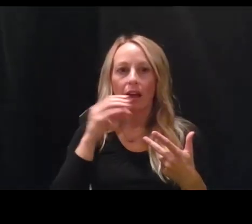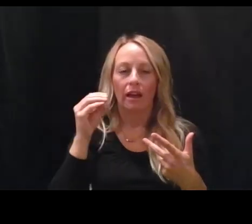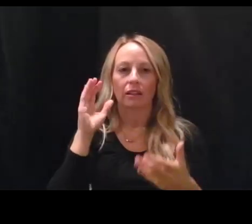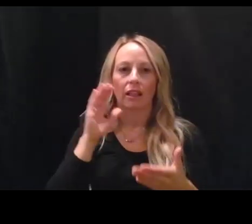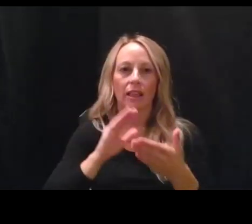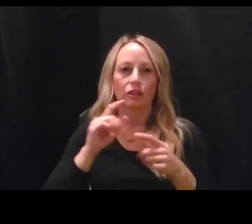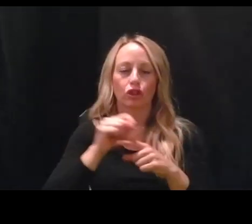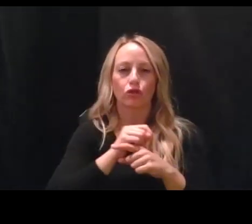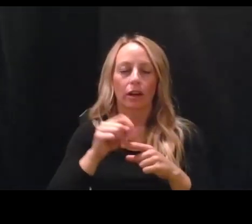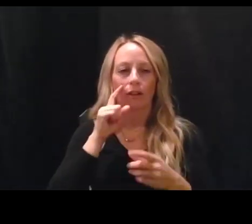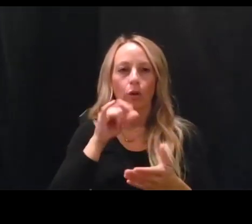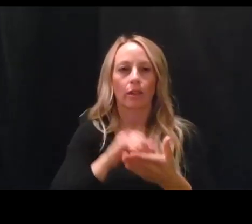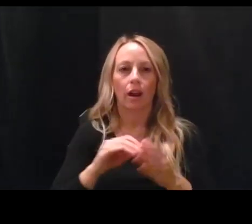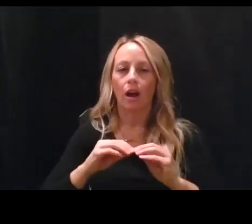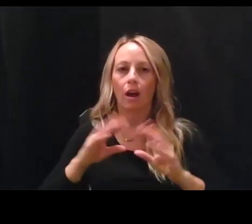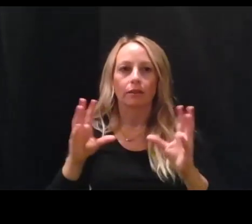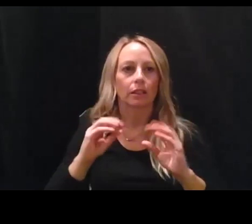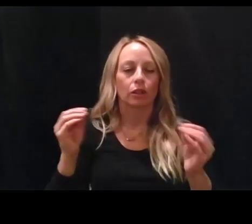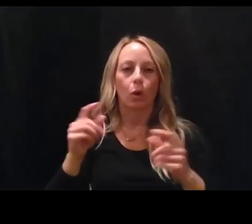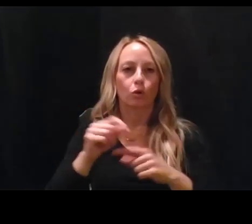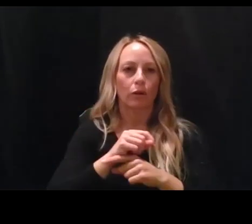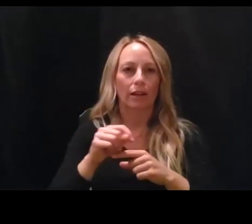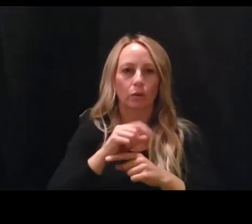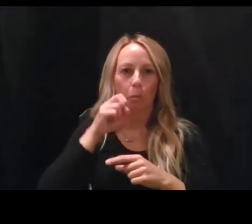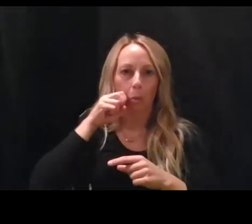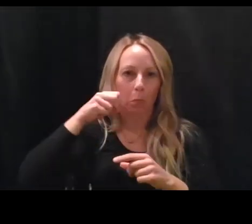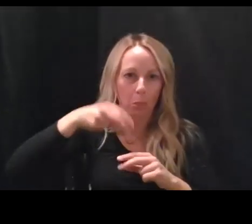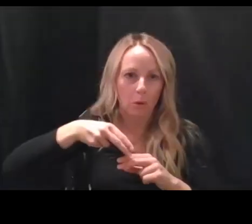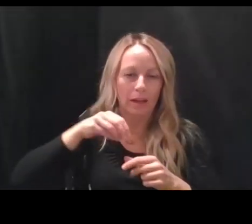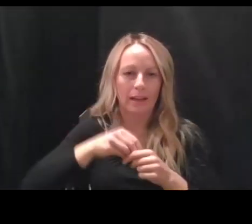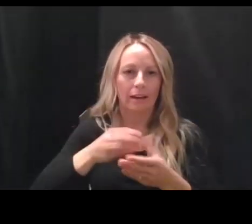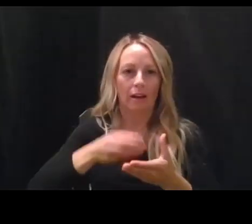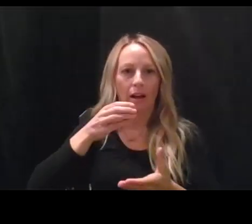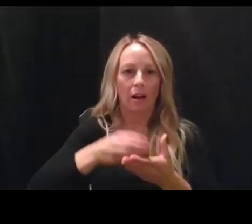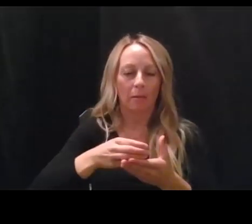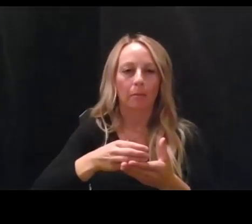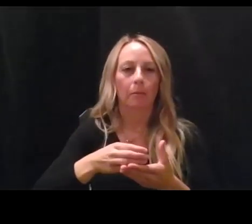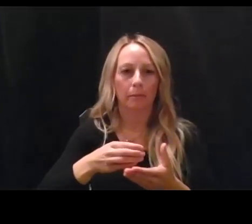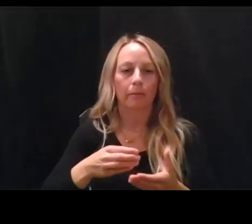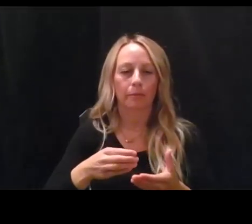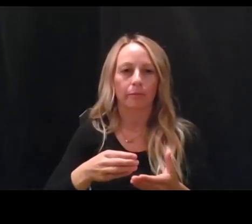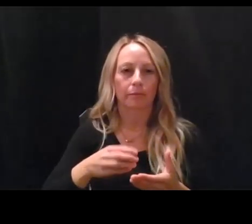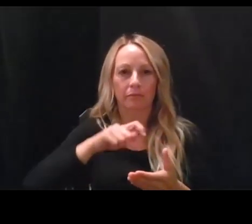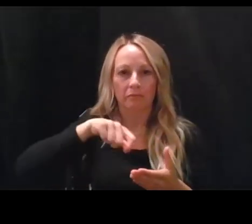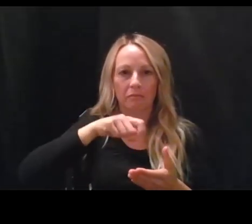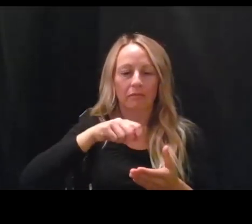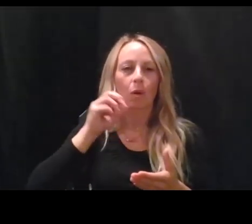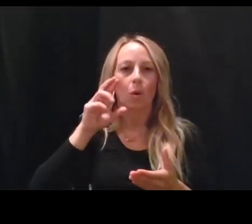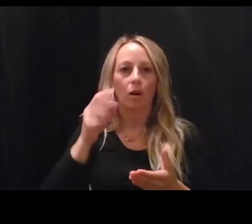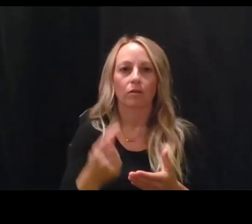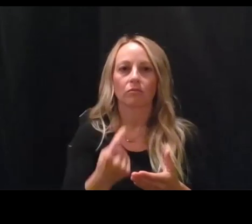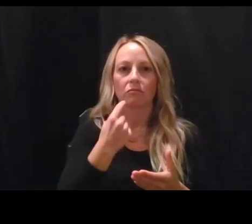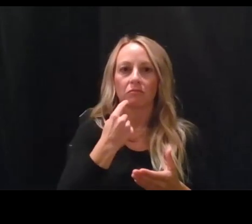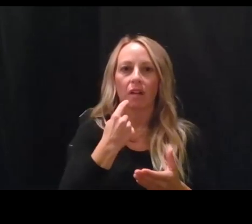to do. Obviously no training to spit in the cup and a throat swab can be done by a relatively untrained person.